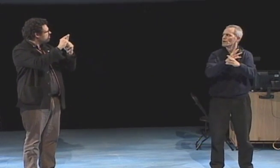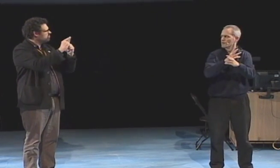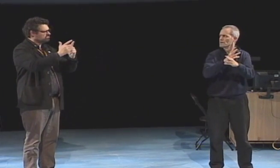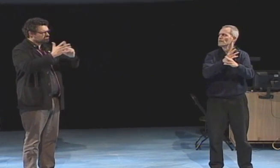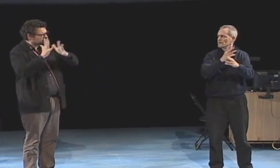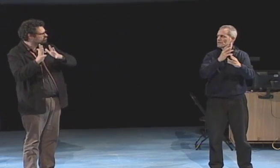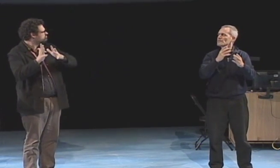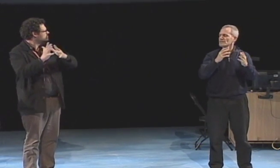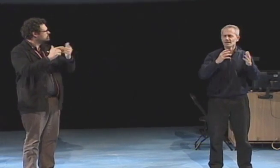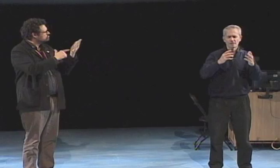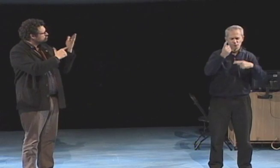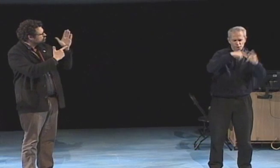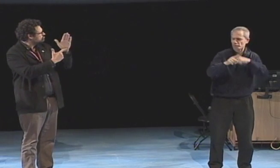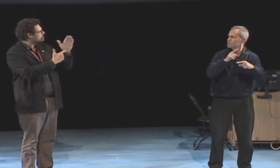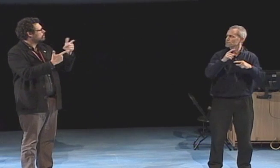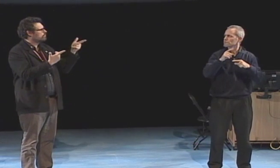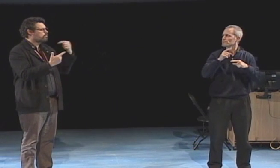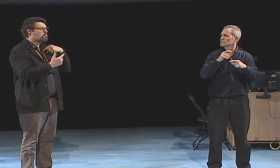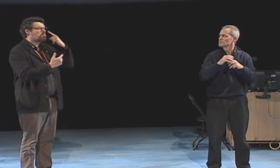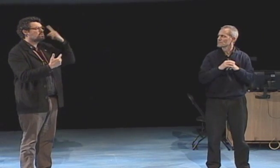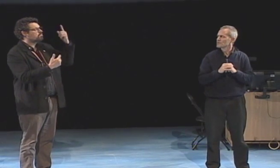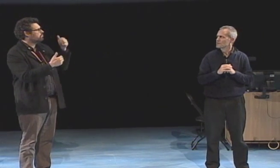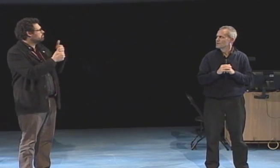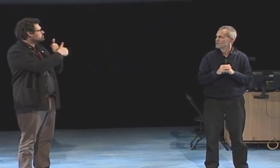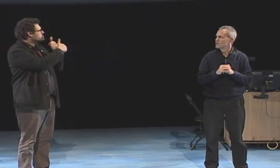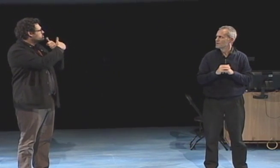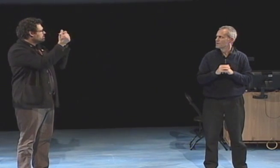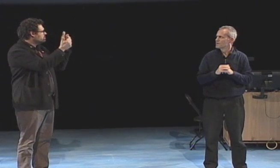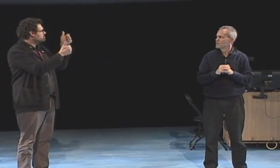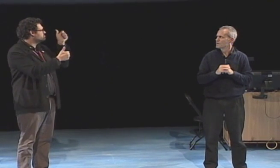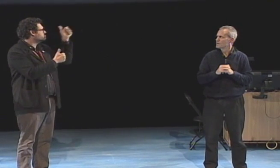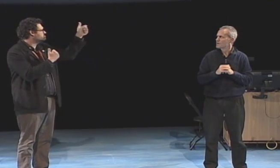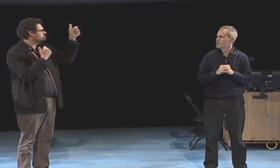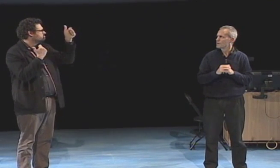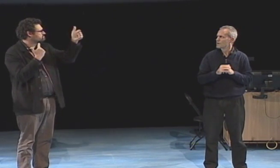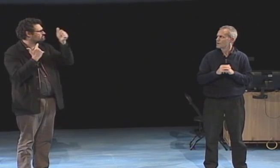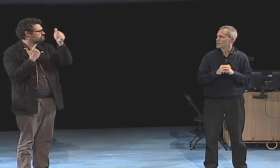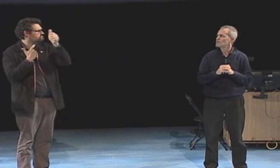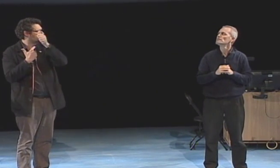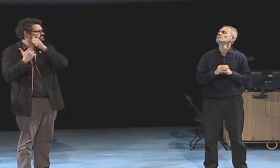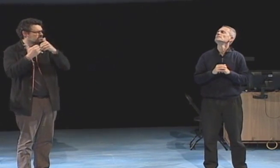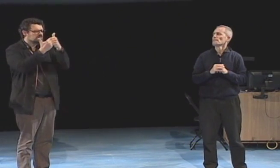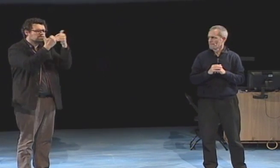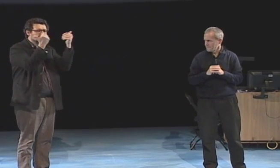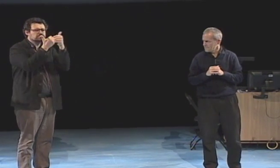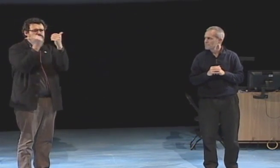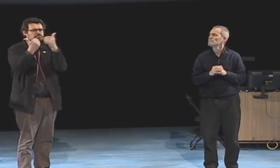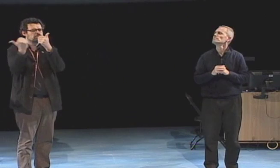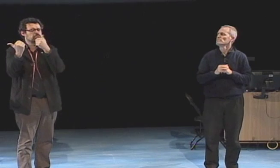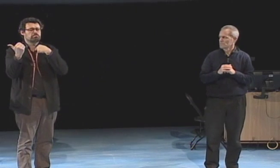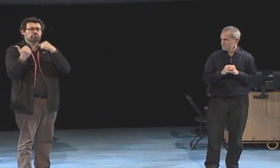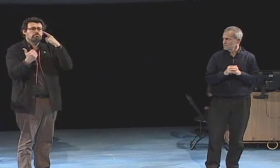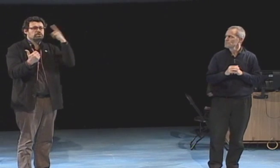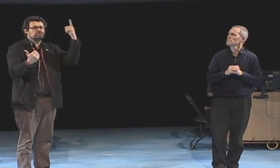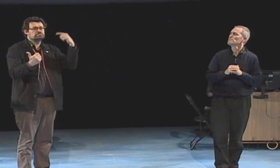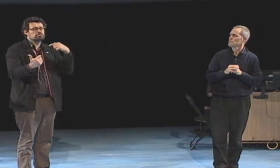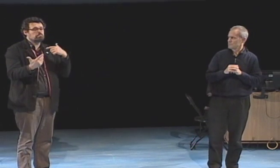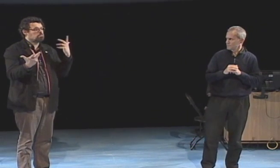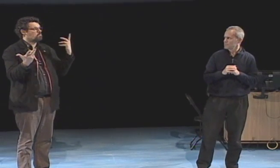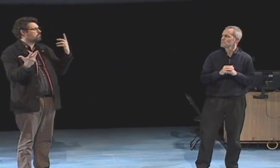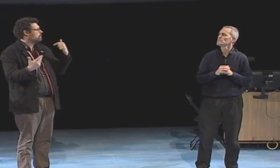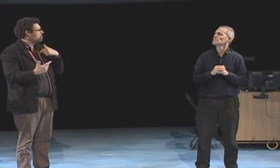I thought about the world of sign language and communication